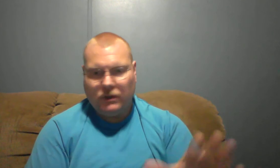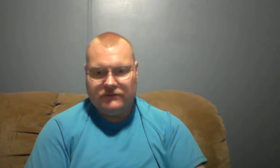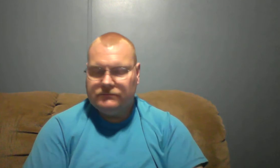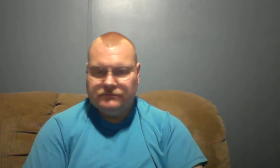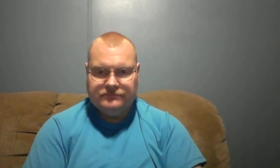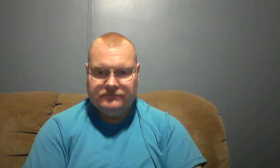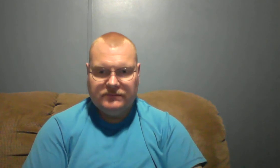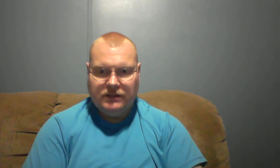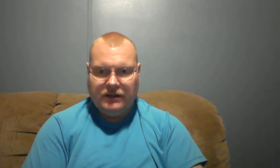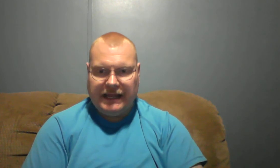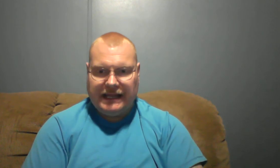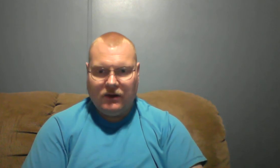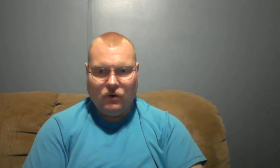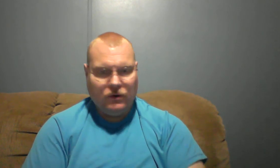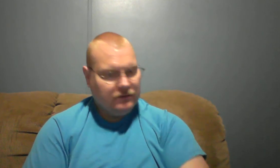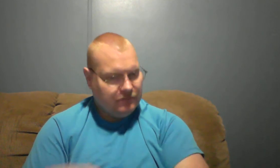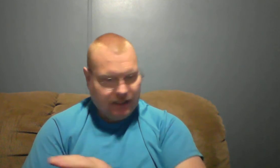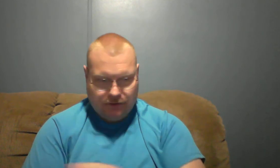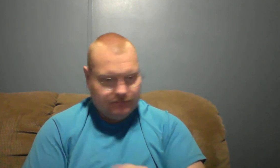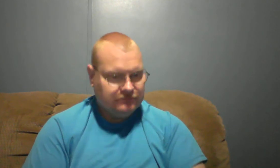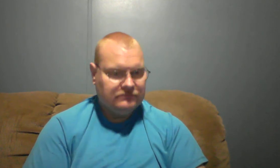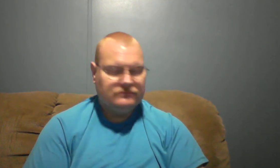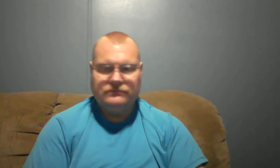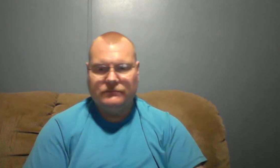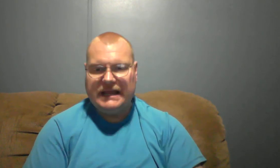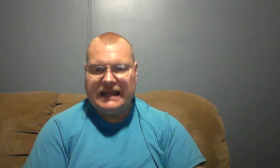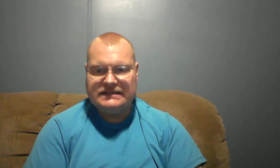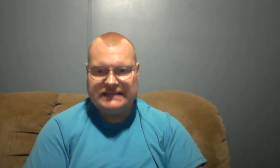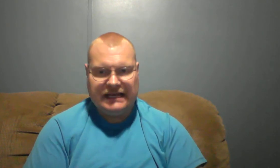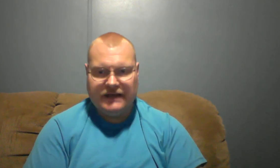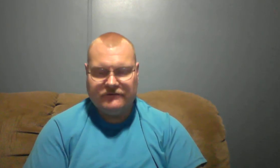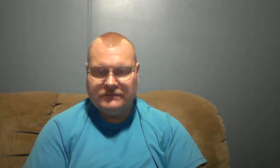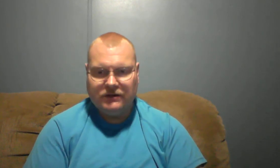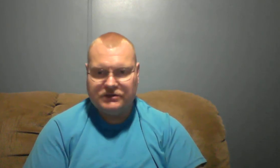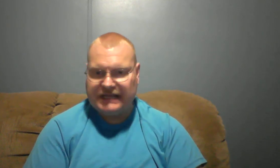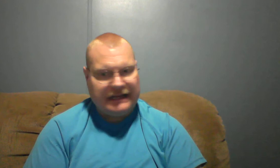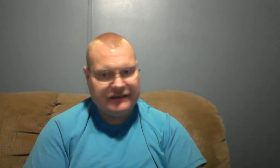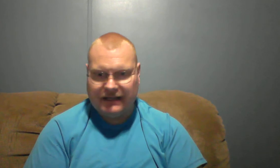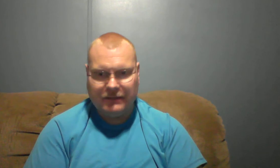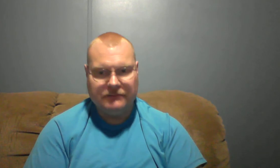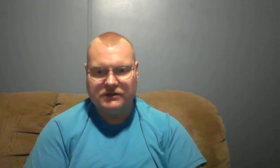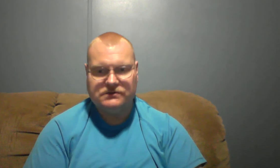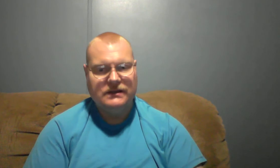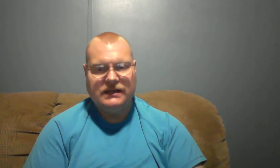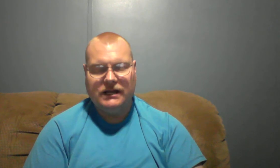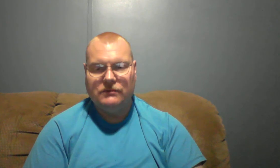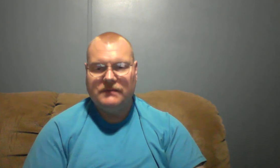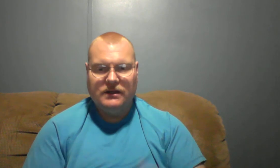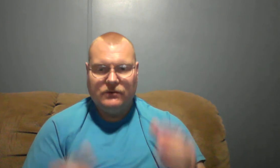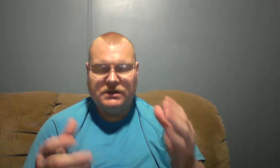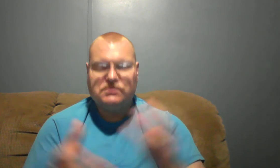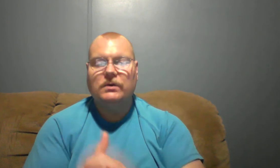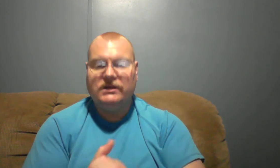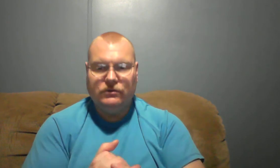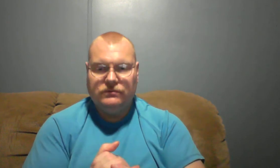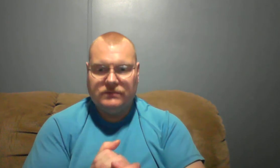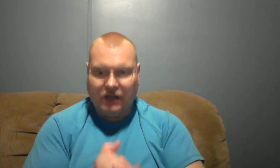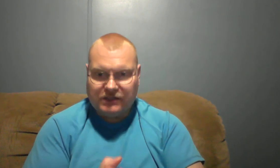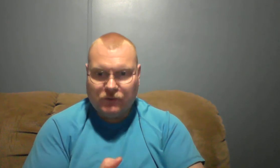of them and or you know be against any of them or say anything about because you know we just want to do God's will